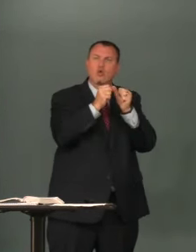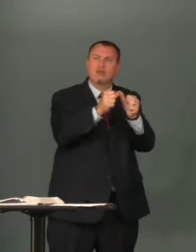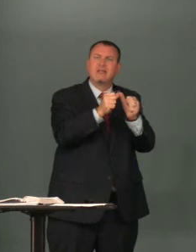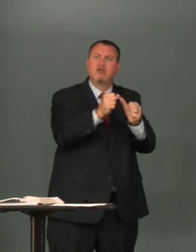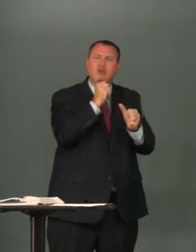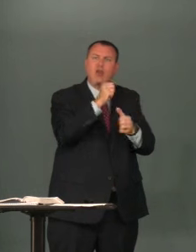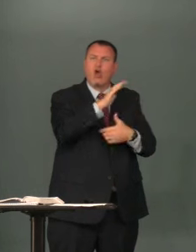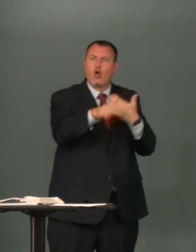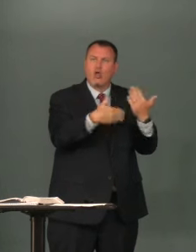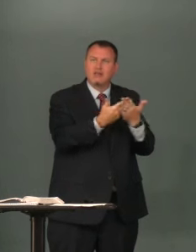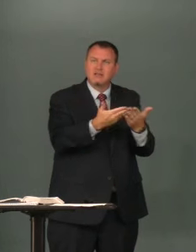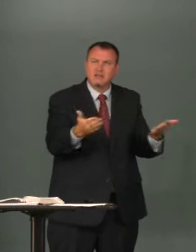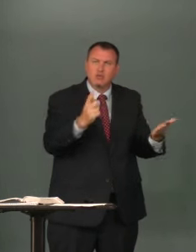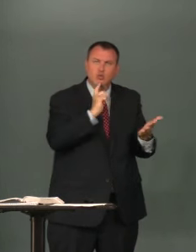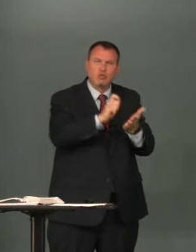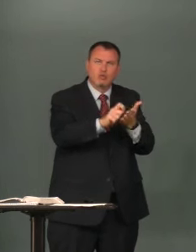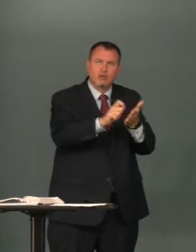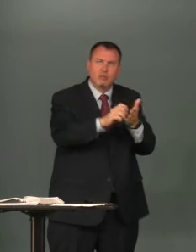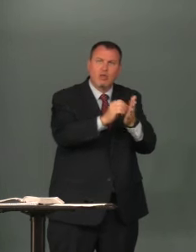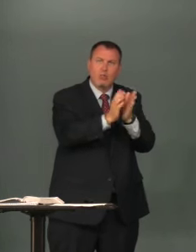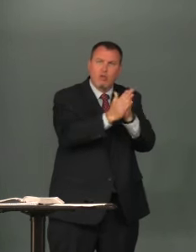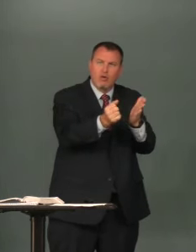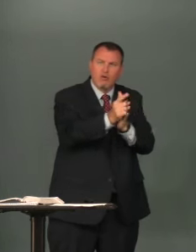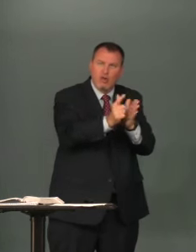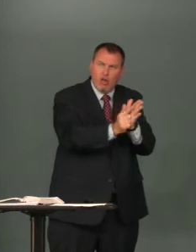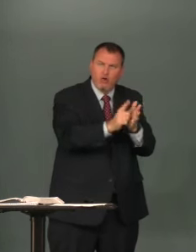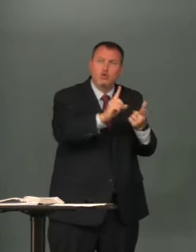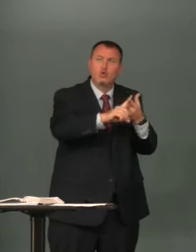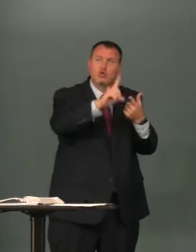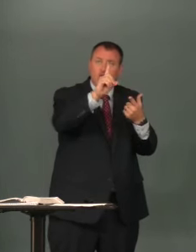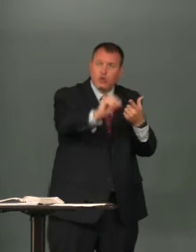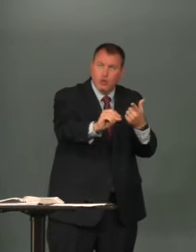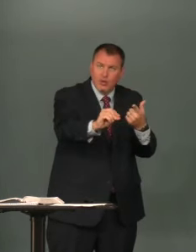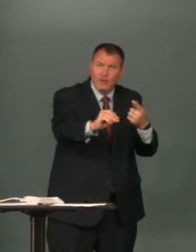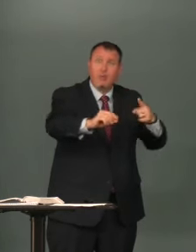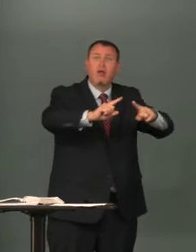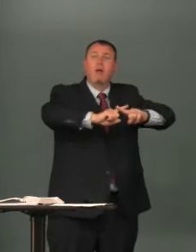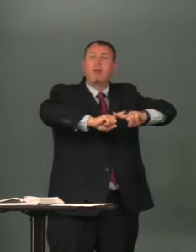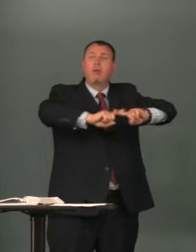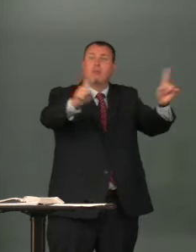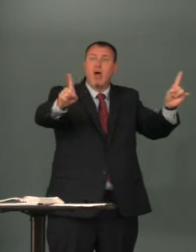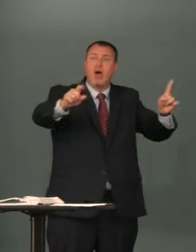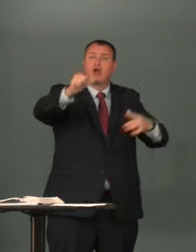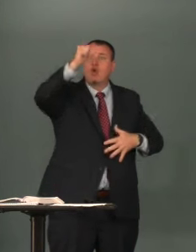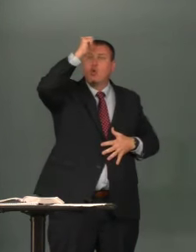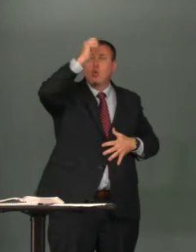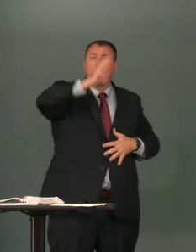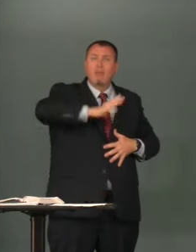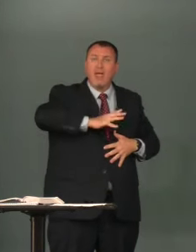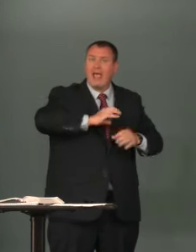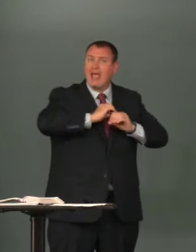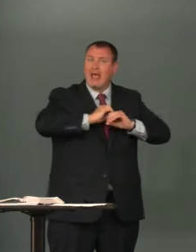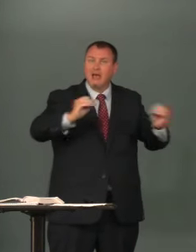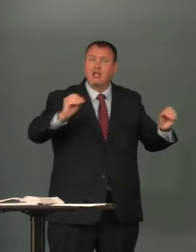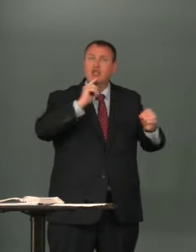everyone that continueth not in all things which are written in the book of the law to do them but that no man is